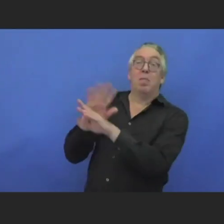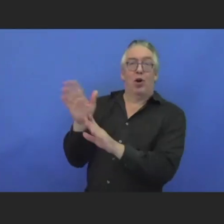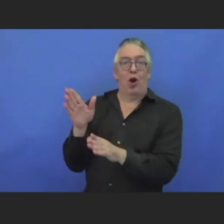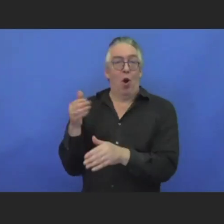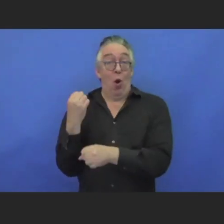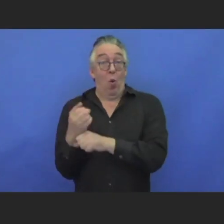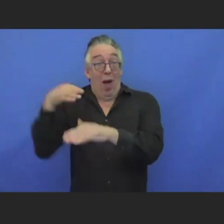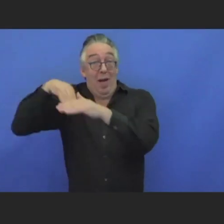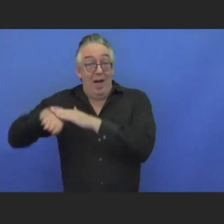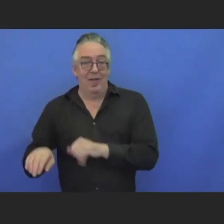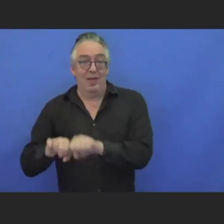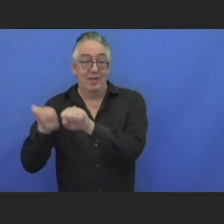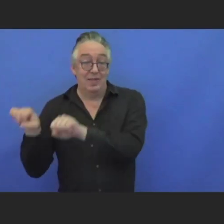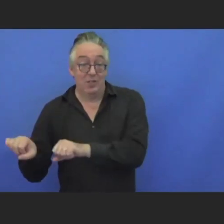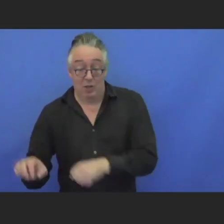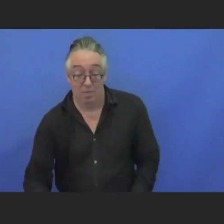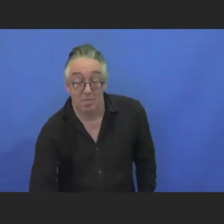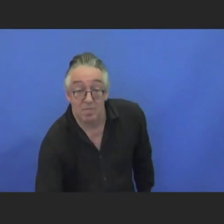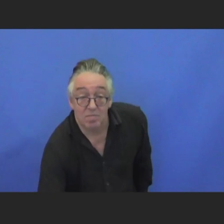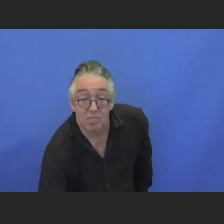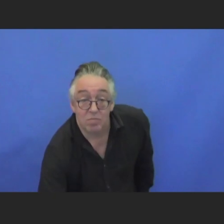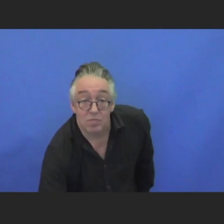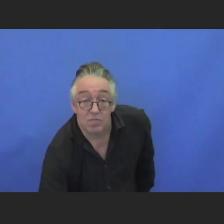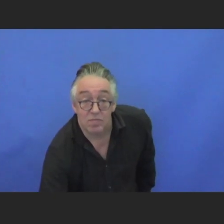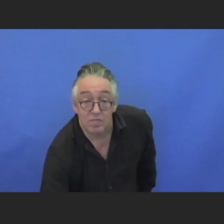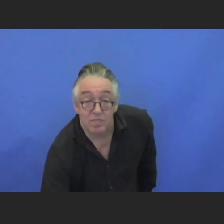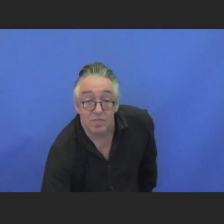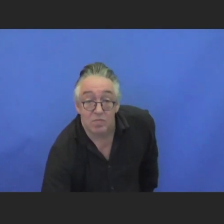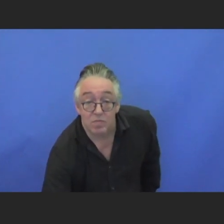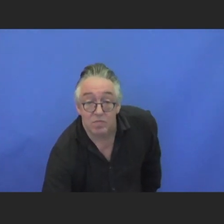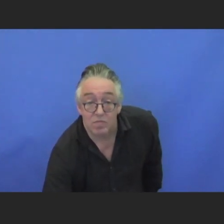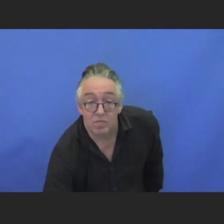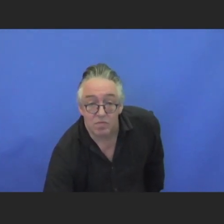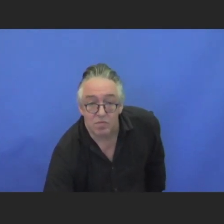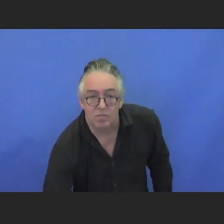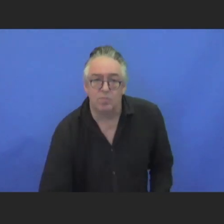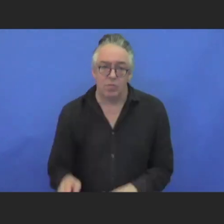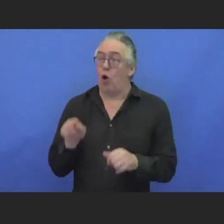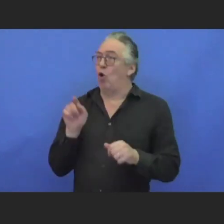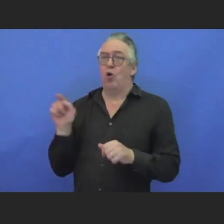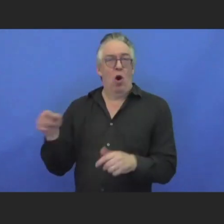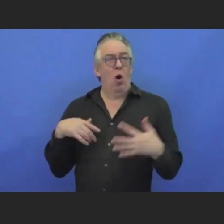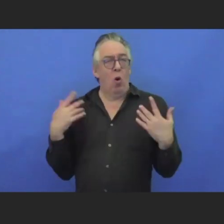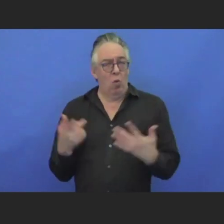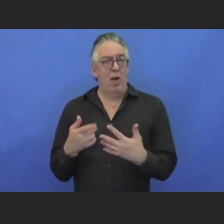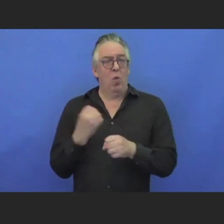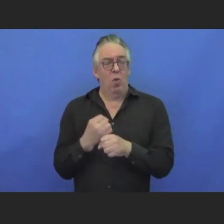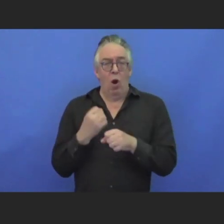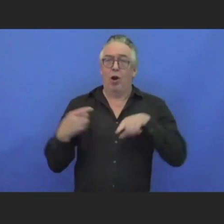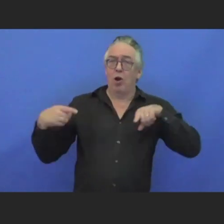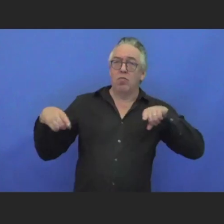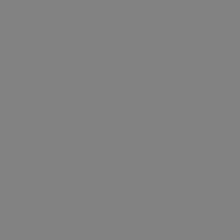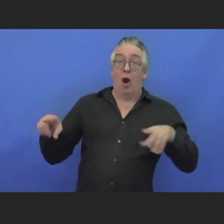system and getting change to happen. And slowly but surely we are doing that working with different